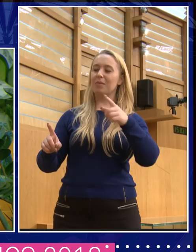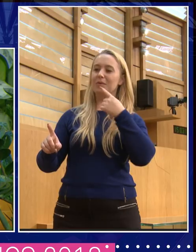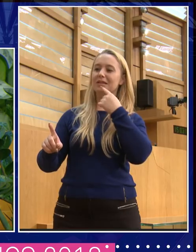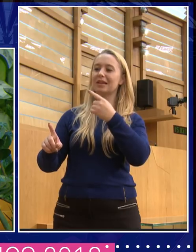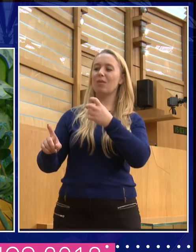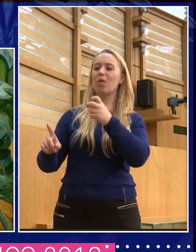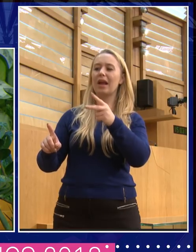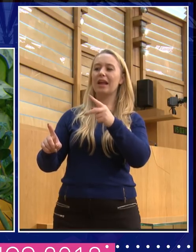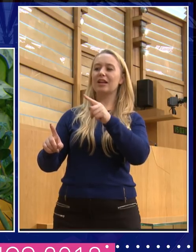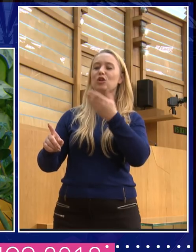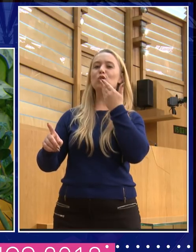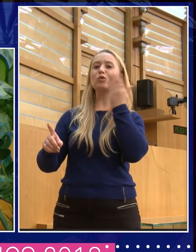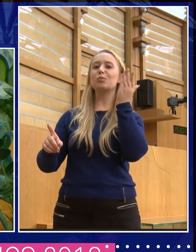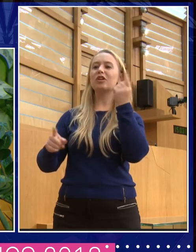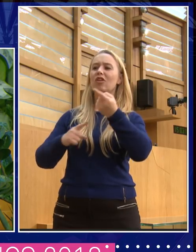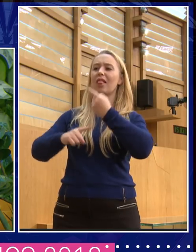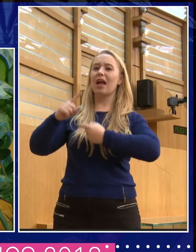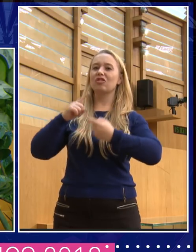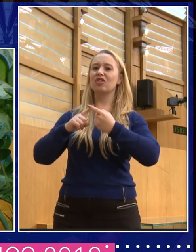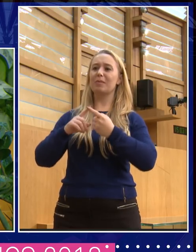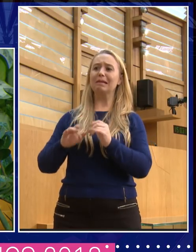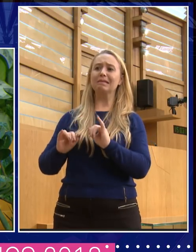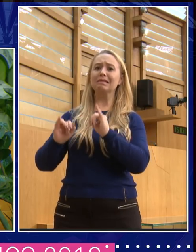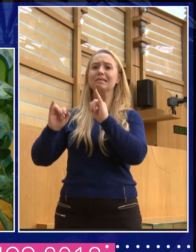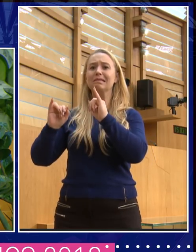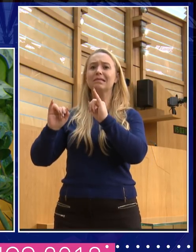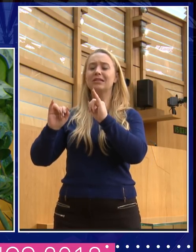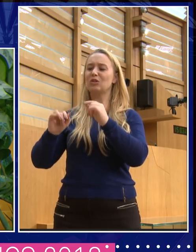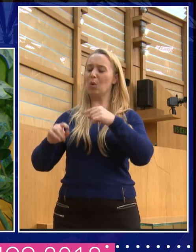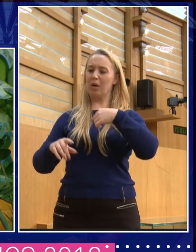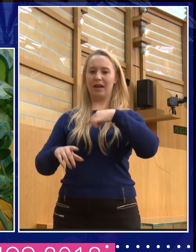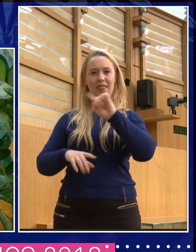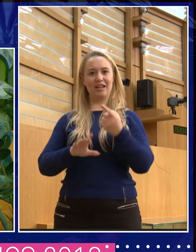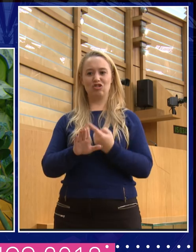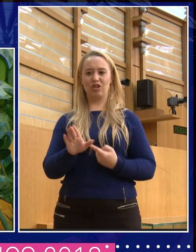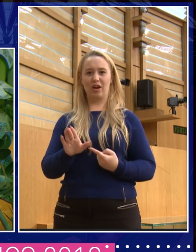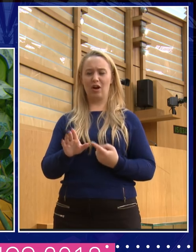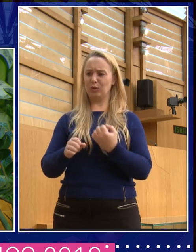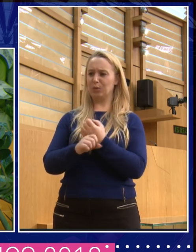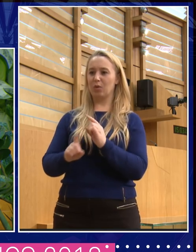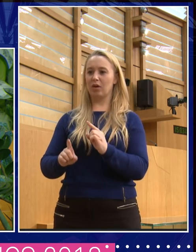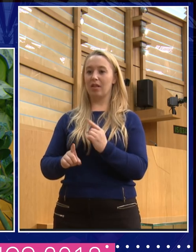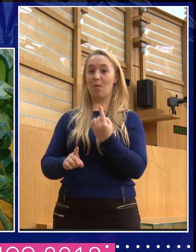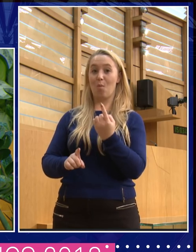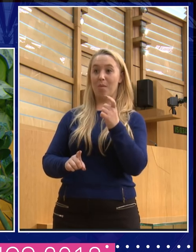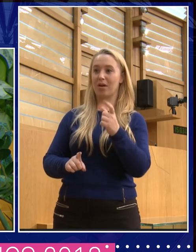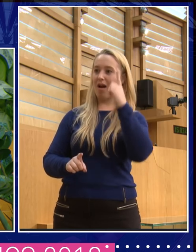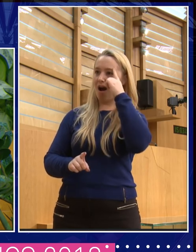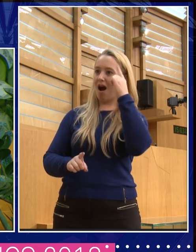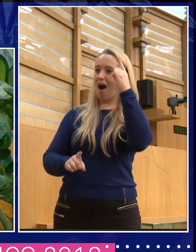was a bit of a disaster. So what are we going to do this year? And then somebody had an idea that, I know, hey, look, what about dancing? it